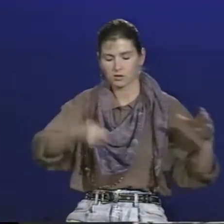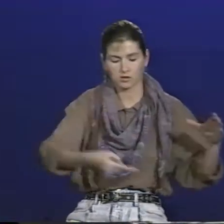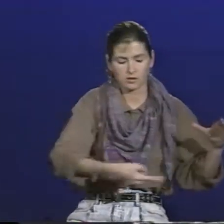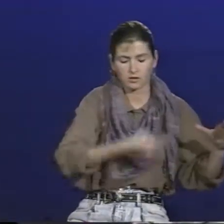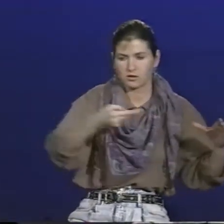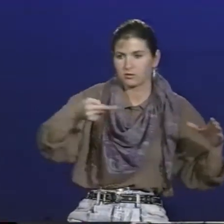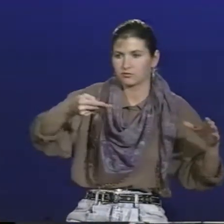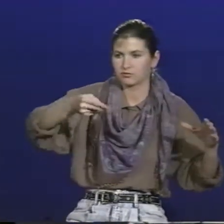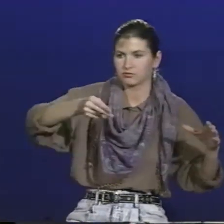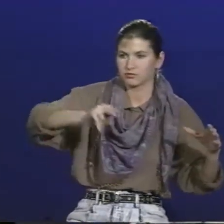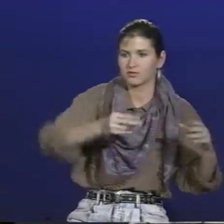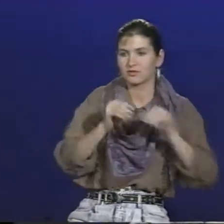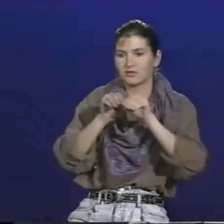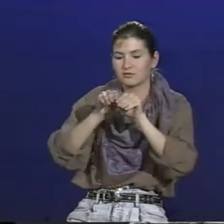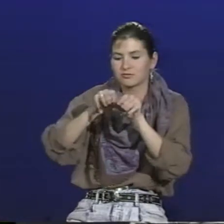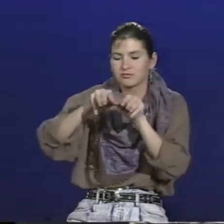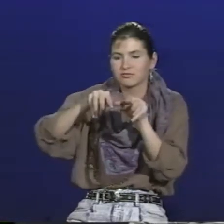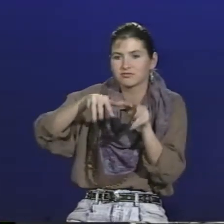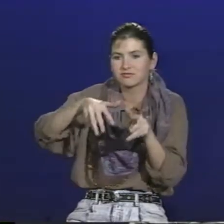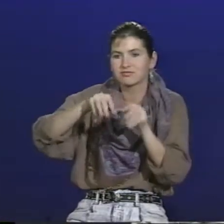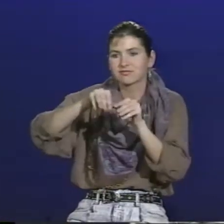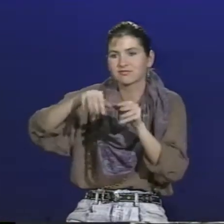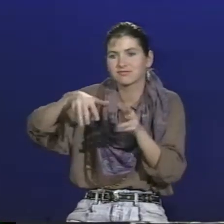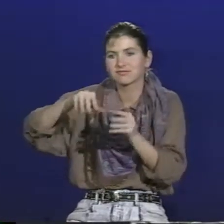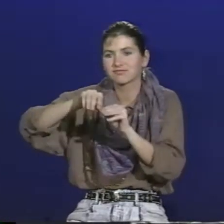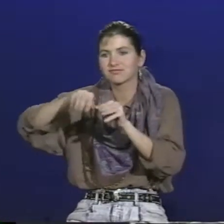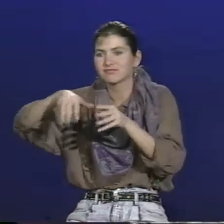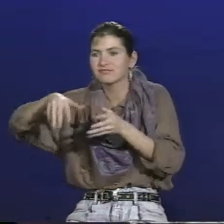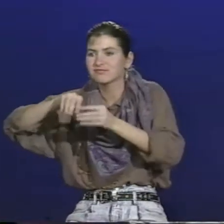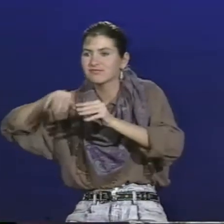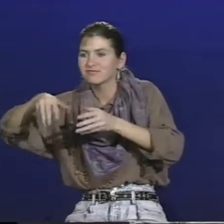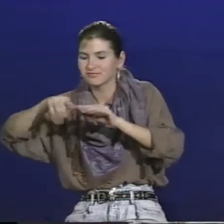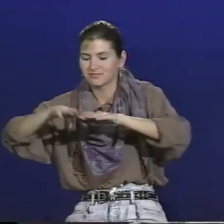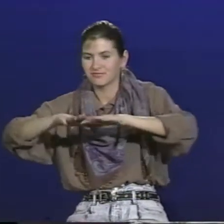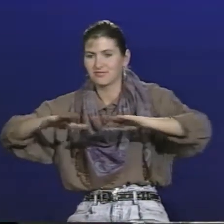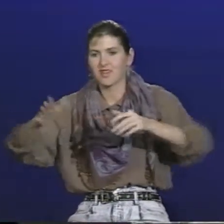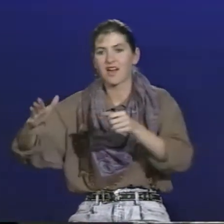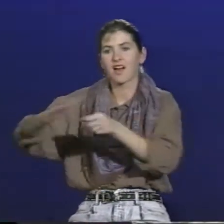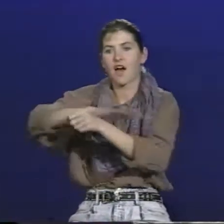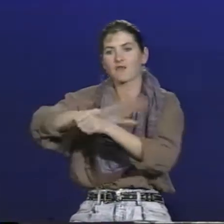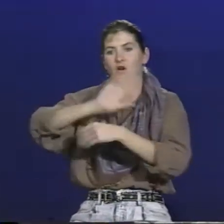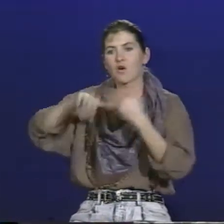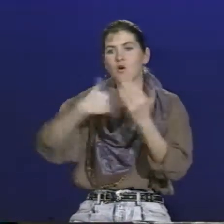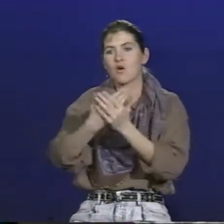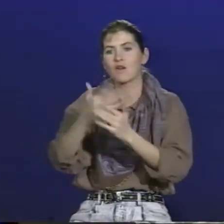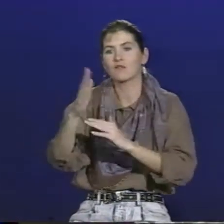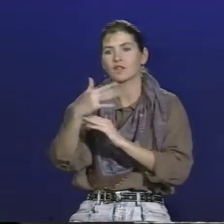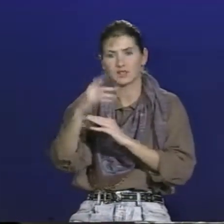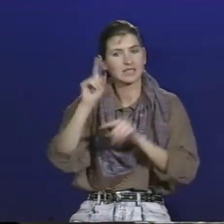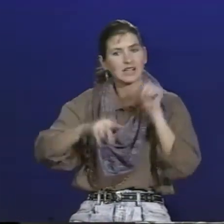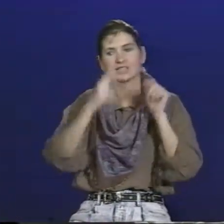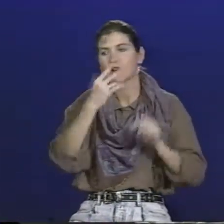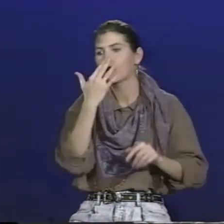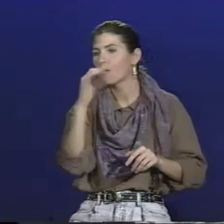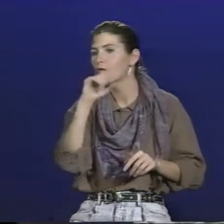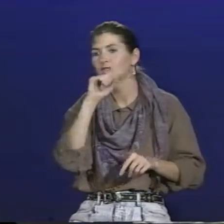And using a soup ladle, spoon that sauce, that cream sauce, all over the fish